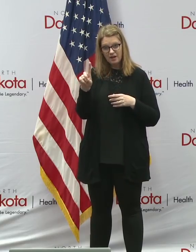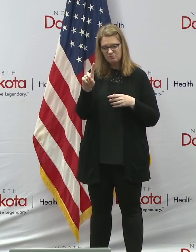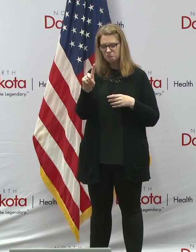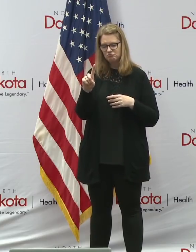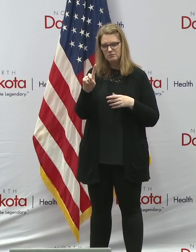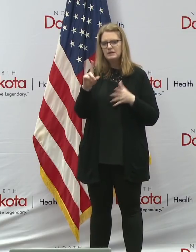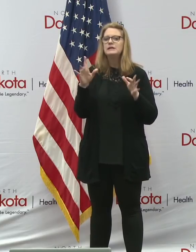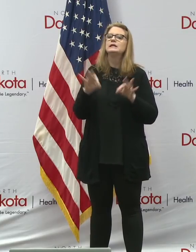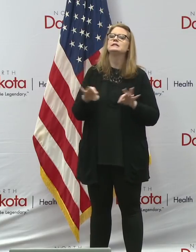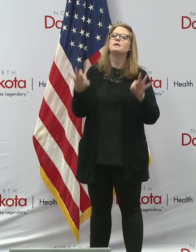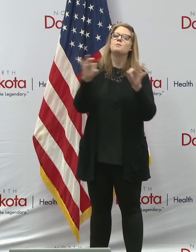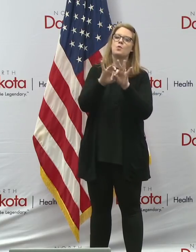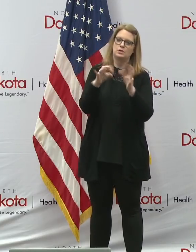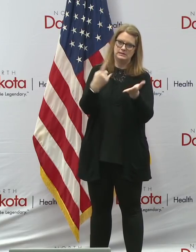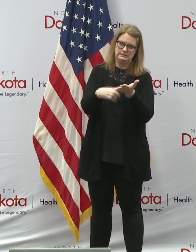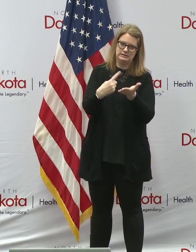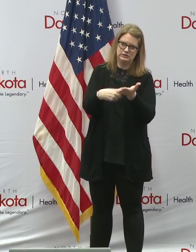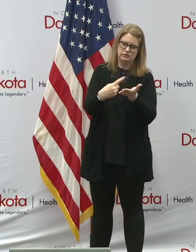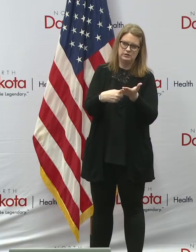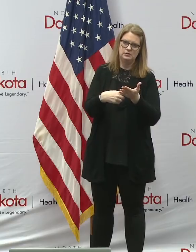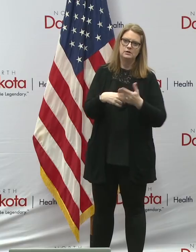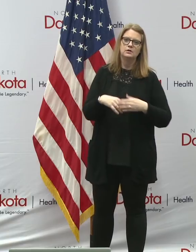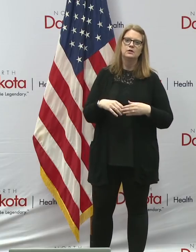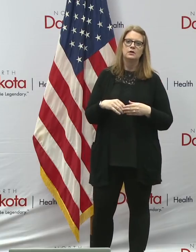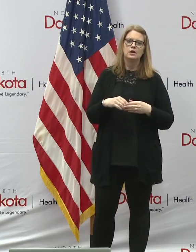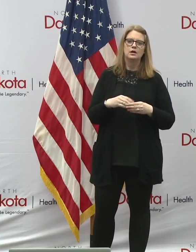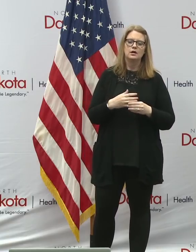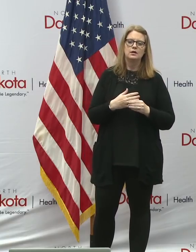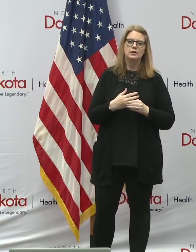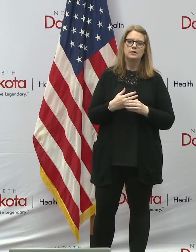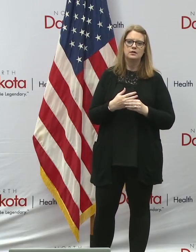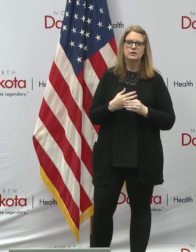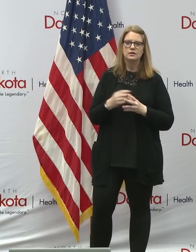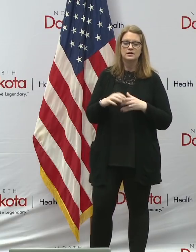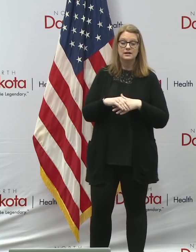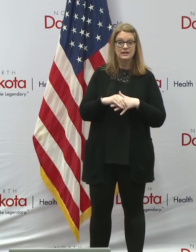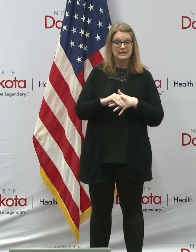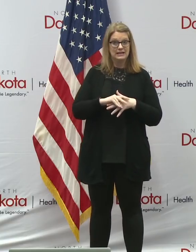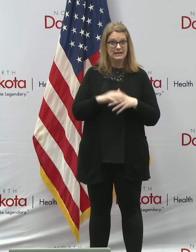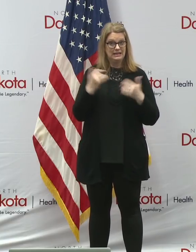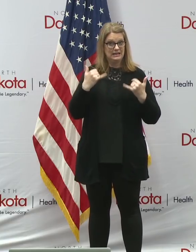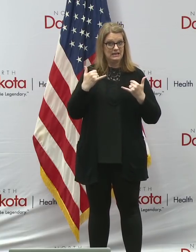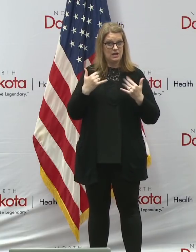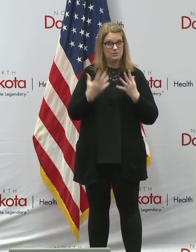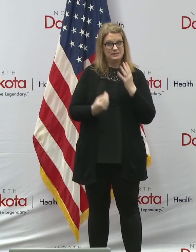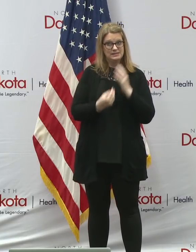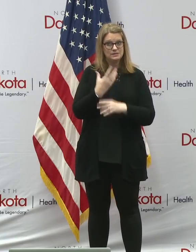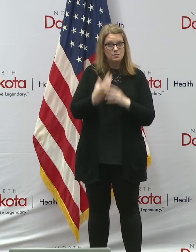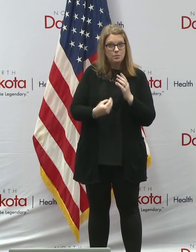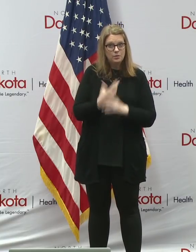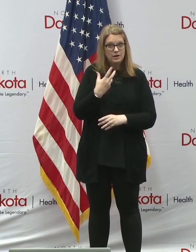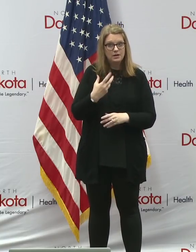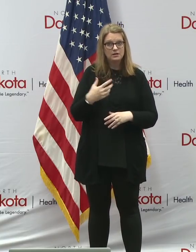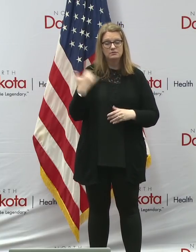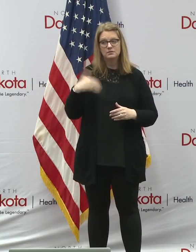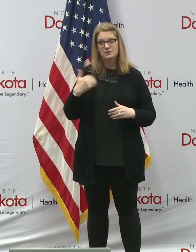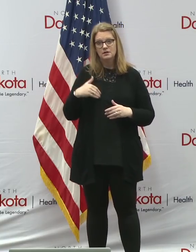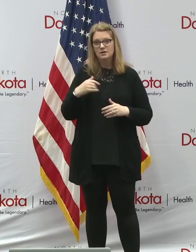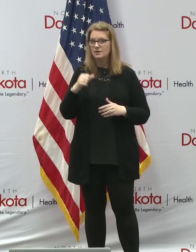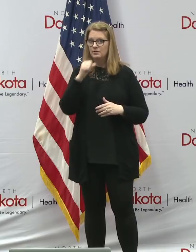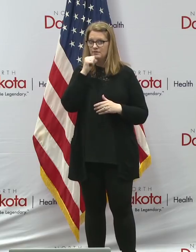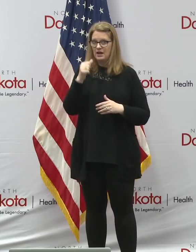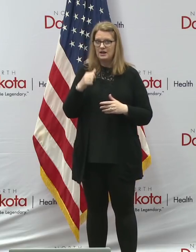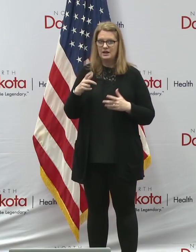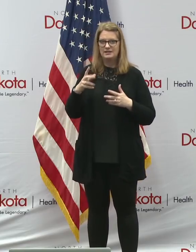briefing, which we wanted to bring up, which is spring. We're fortunate that we haven't had massive spring flooding happening at